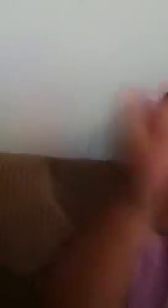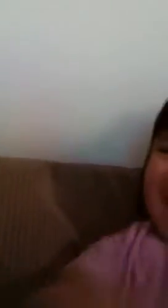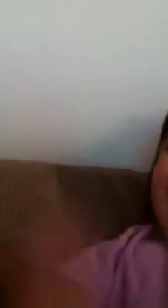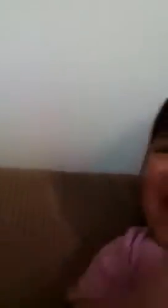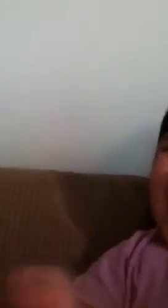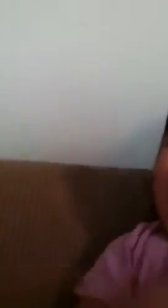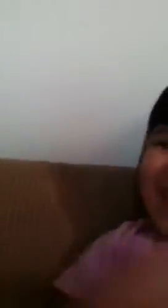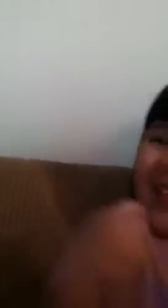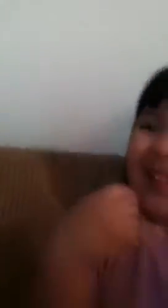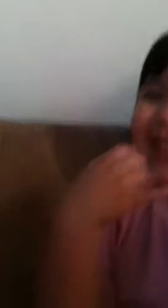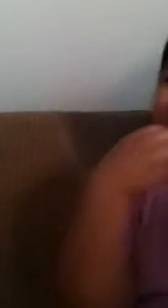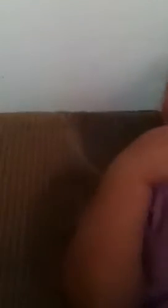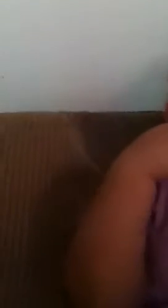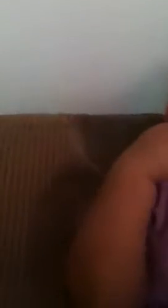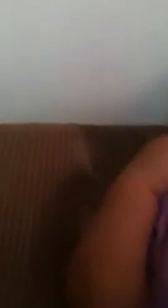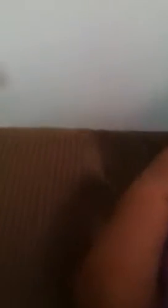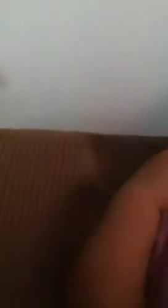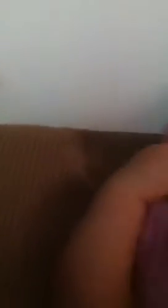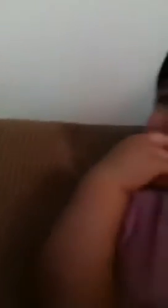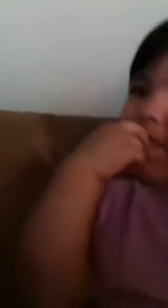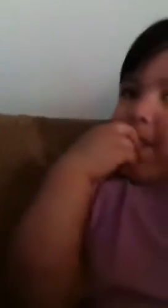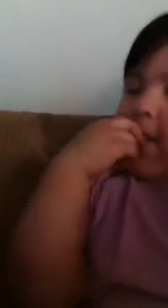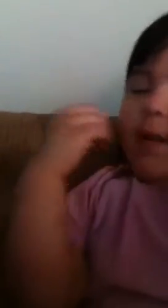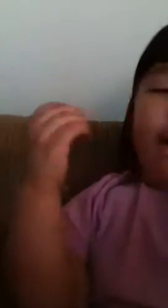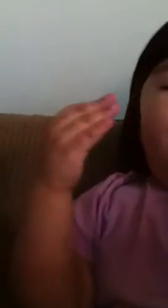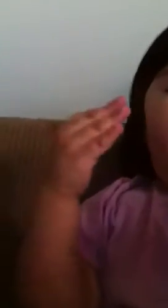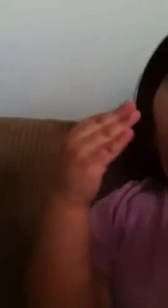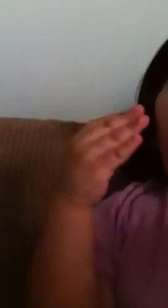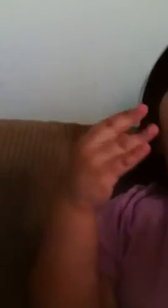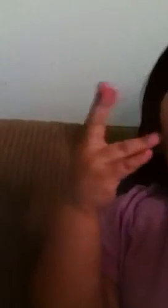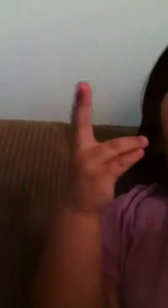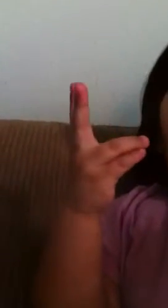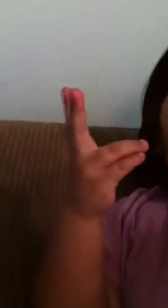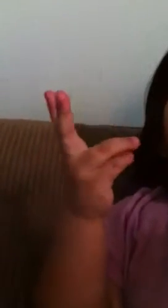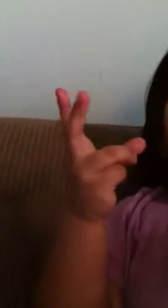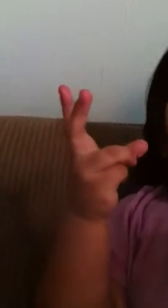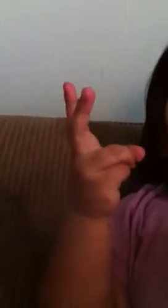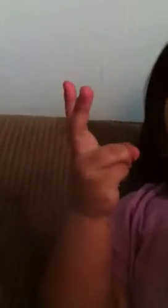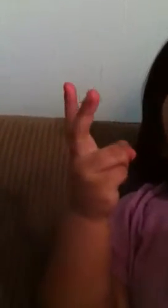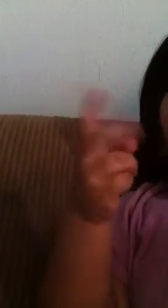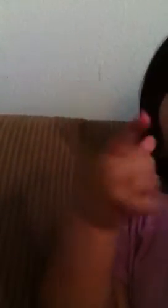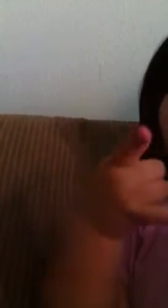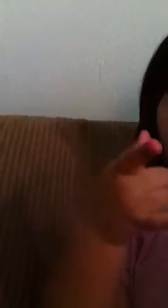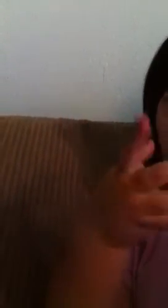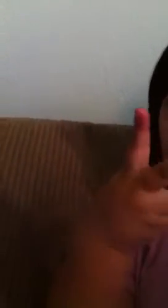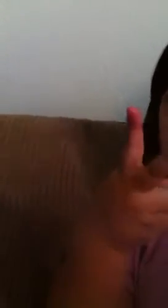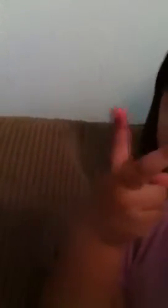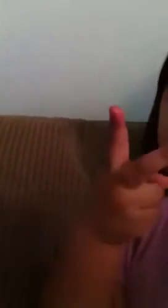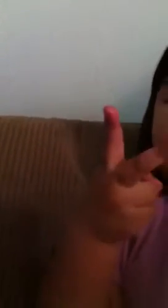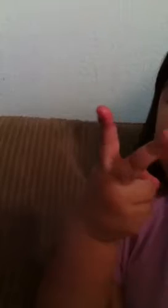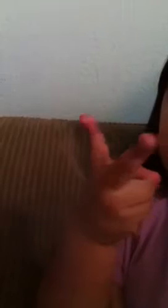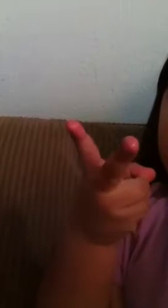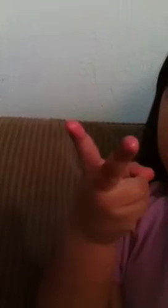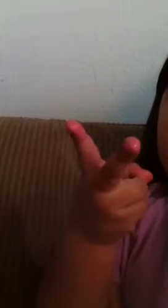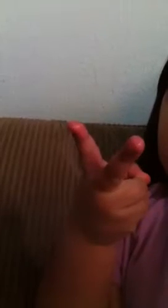okay, let me see it, K, L,